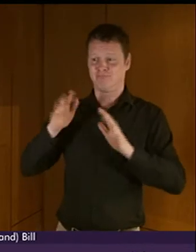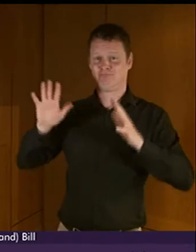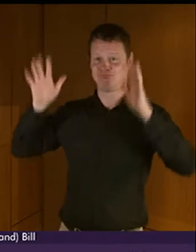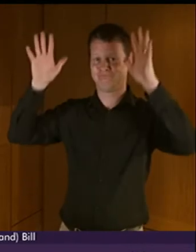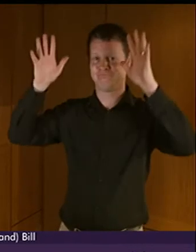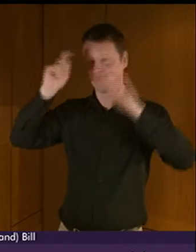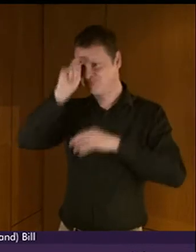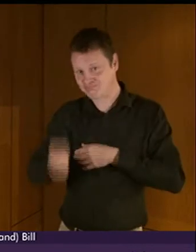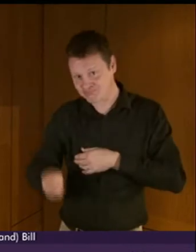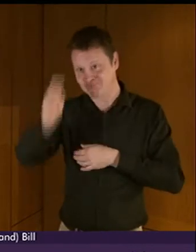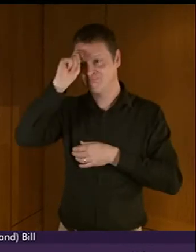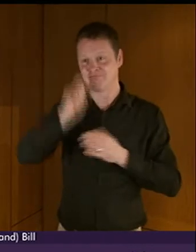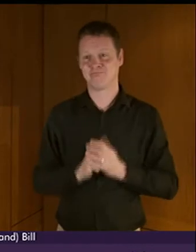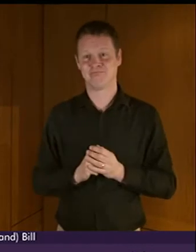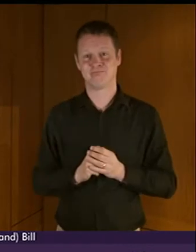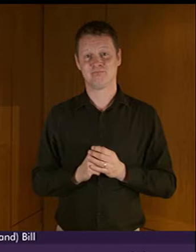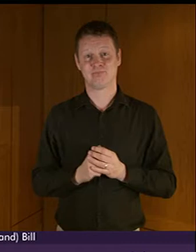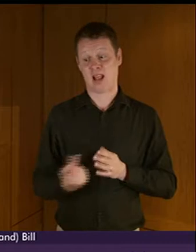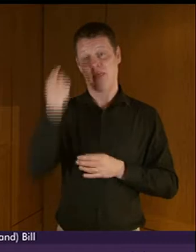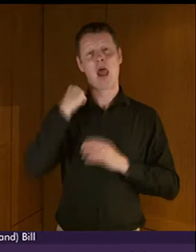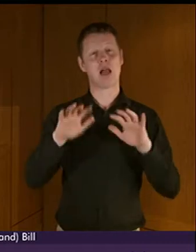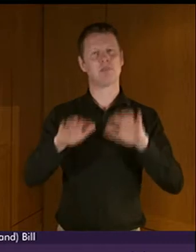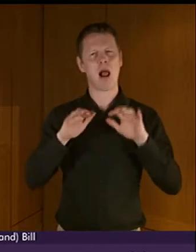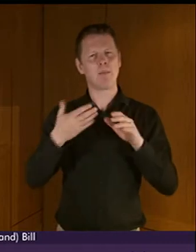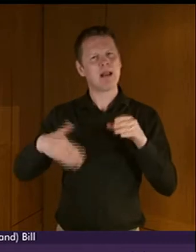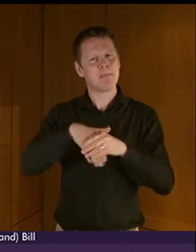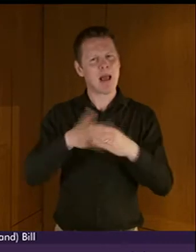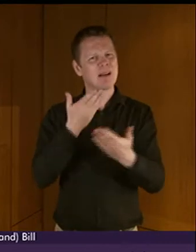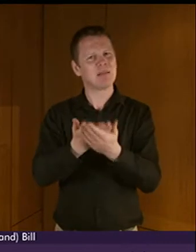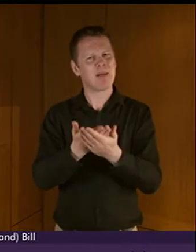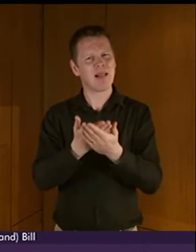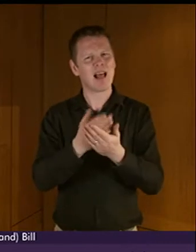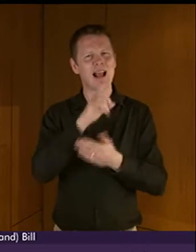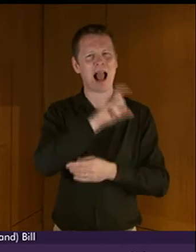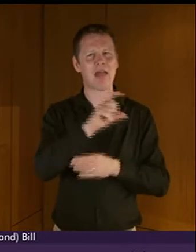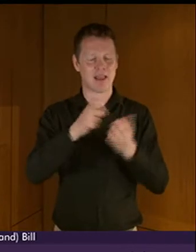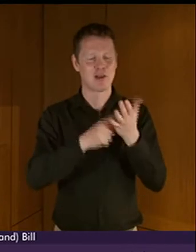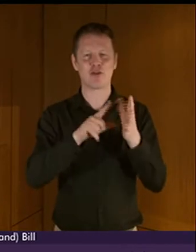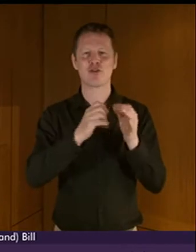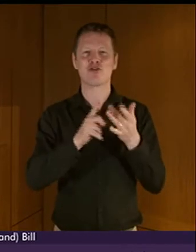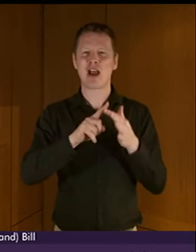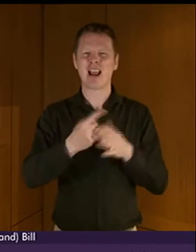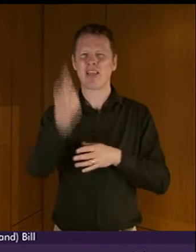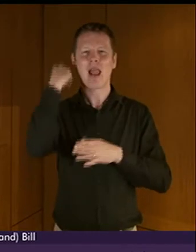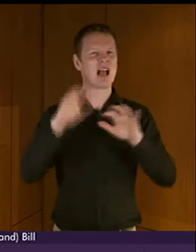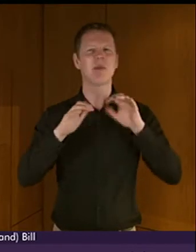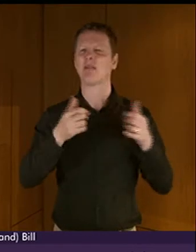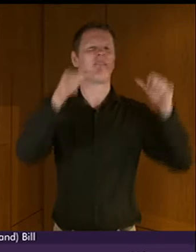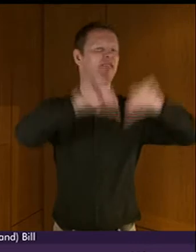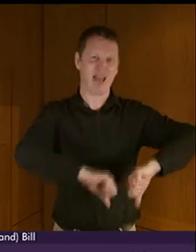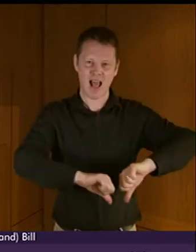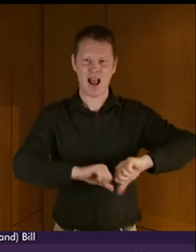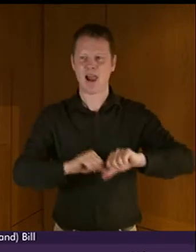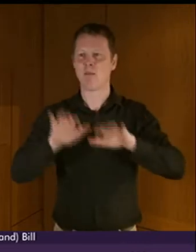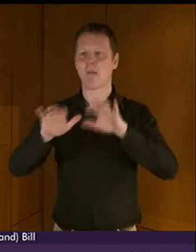in the last parliament a member's bill on British Sign Language was proposed by Cathy Craigie, but it fell when the parliament was adjourned.